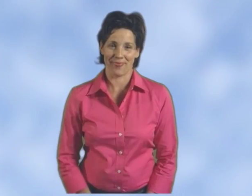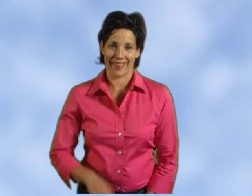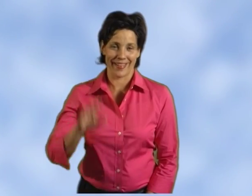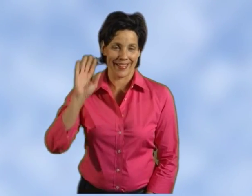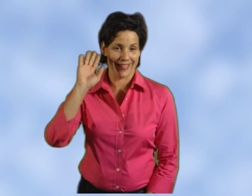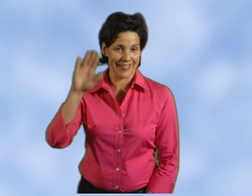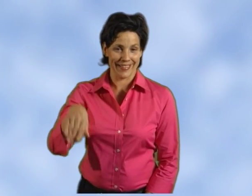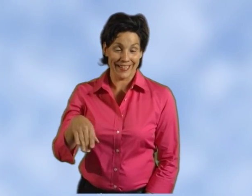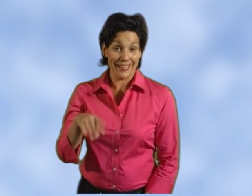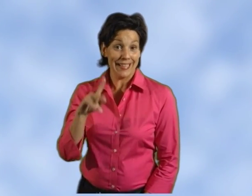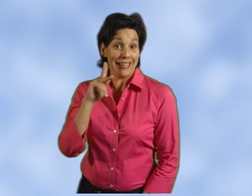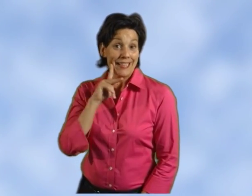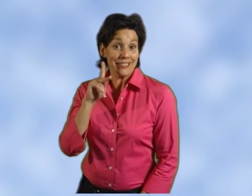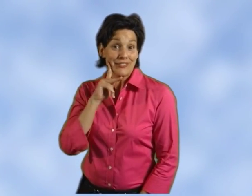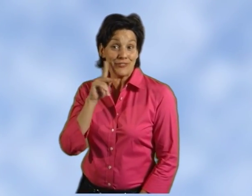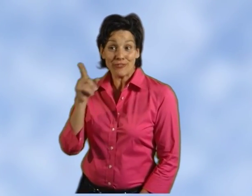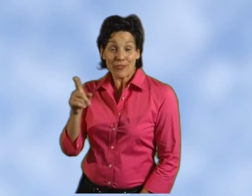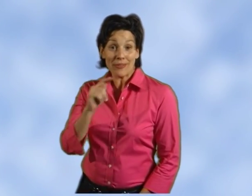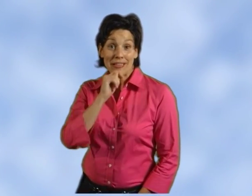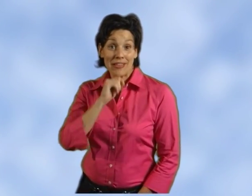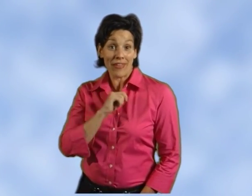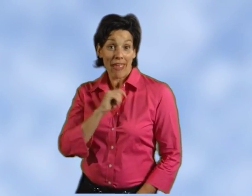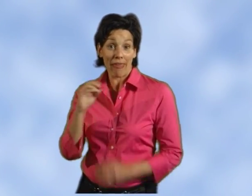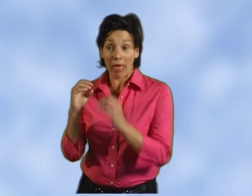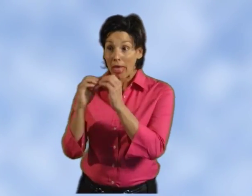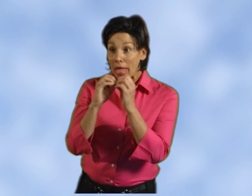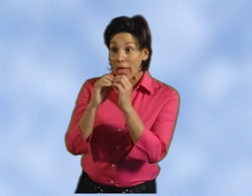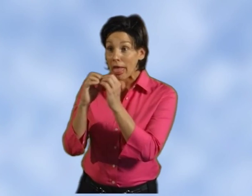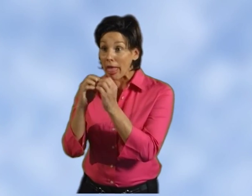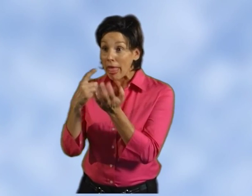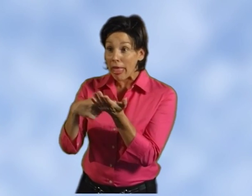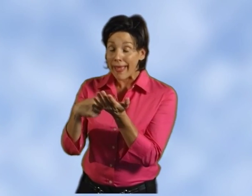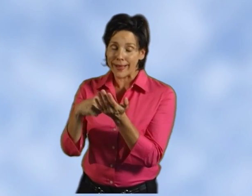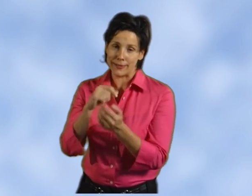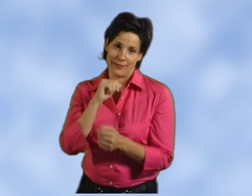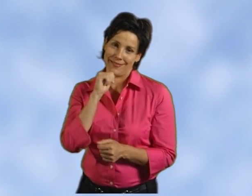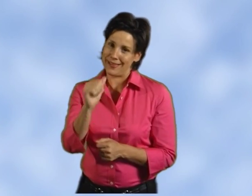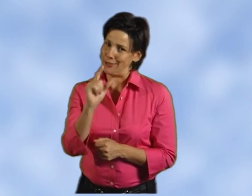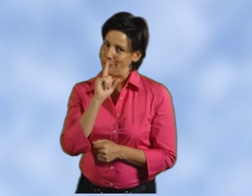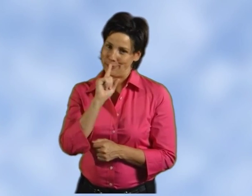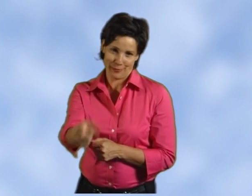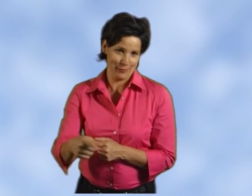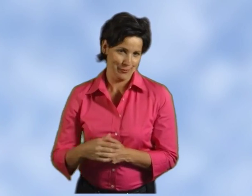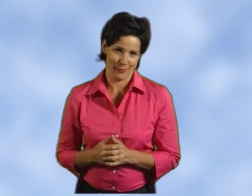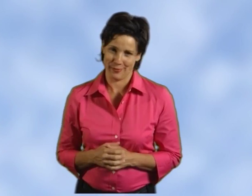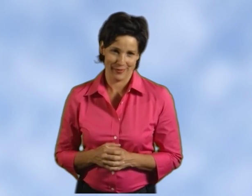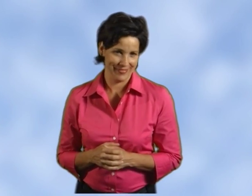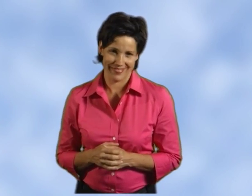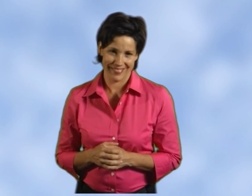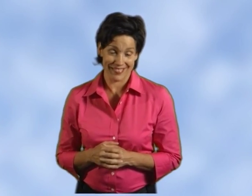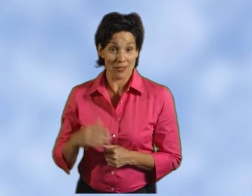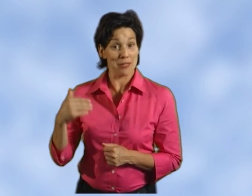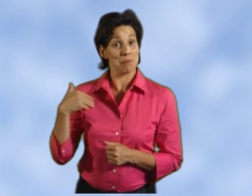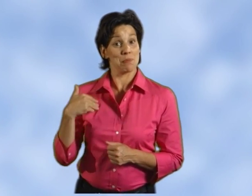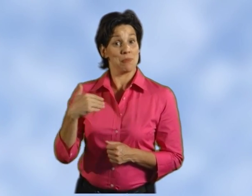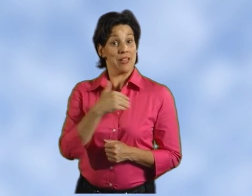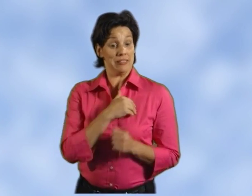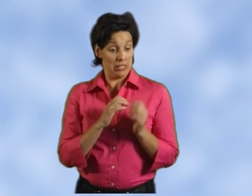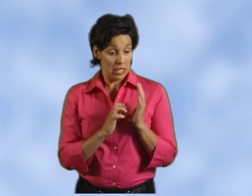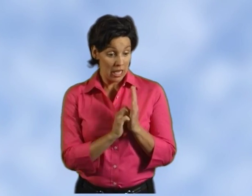You can see how Kendra, Tiffany, and I were talking about the things that some women believe. But none of them are